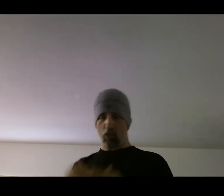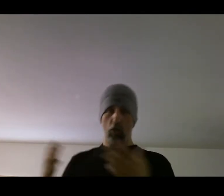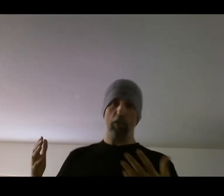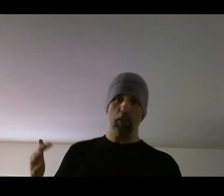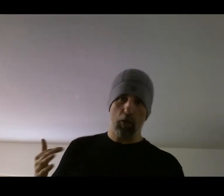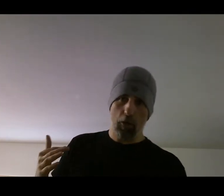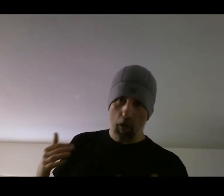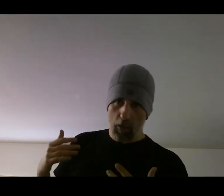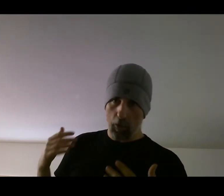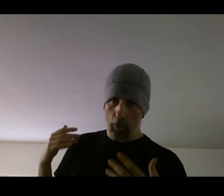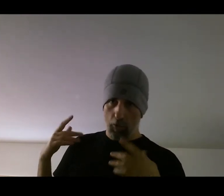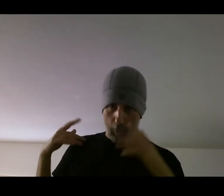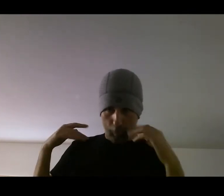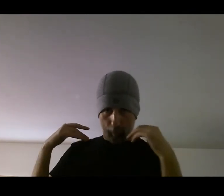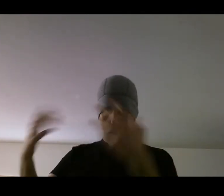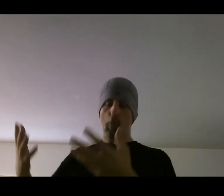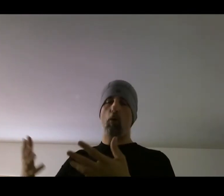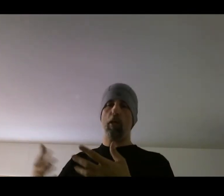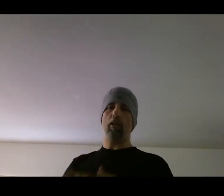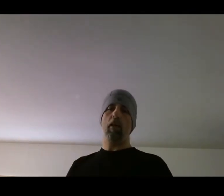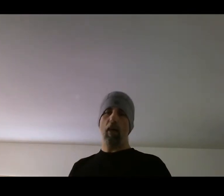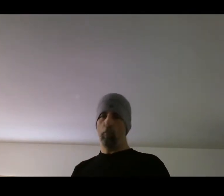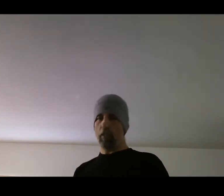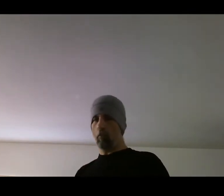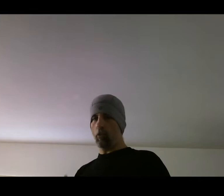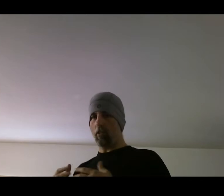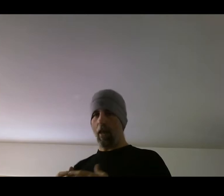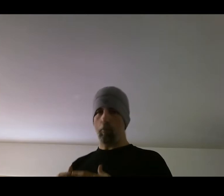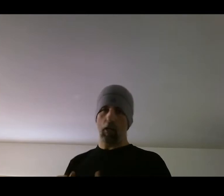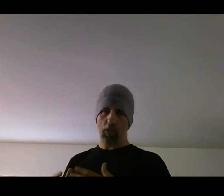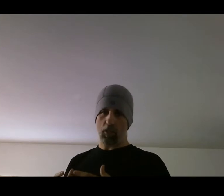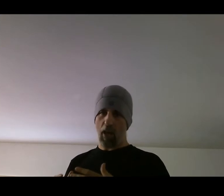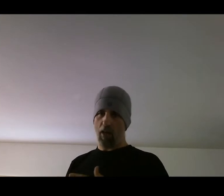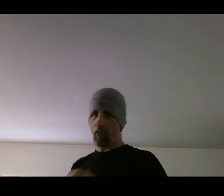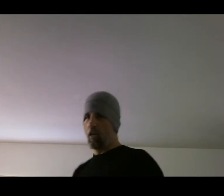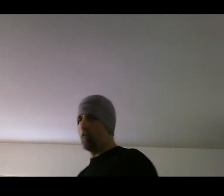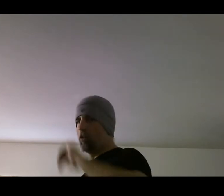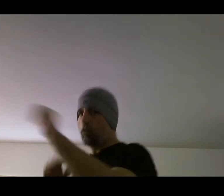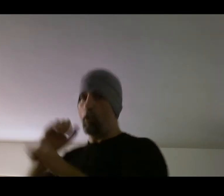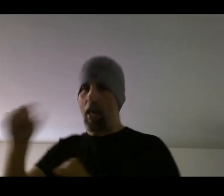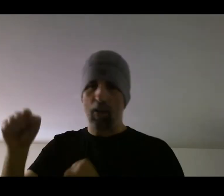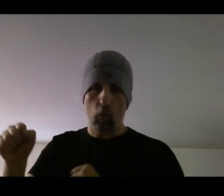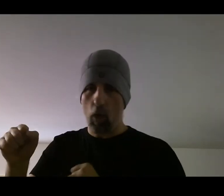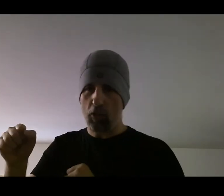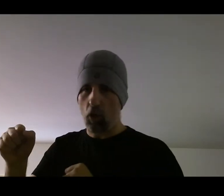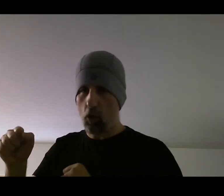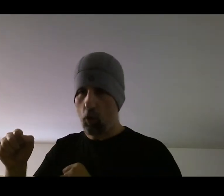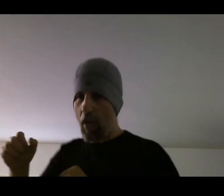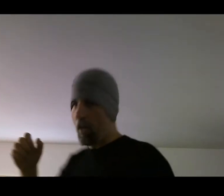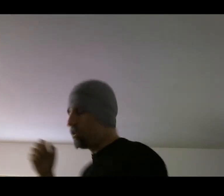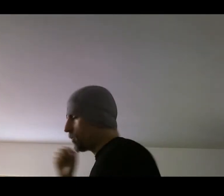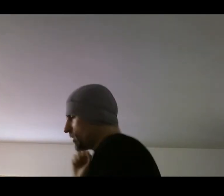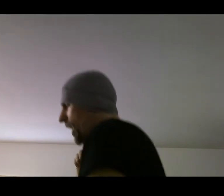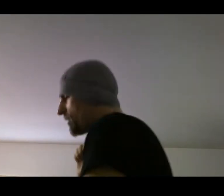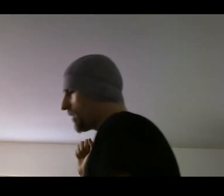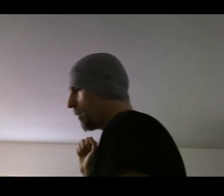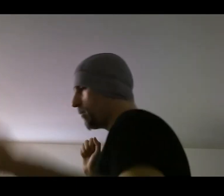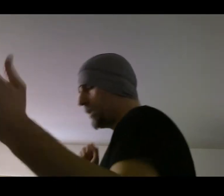turning your opponent and being able to land punches as if you do a land at one-two and you can sidestep and then he